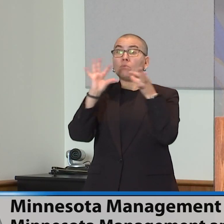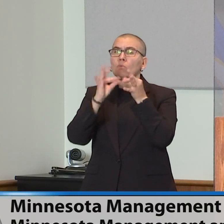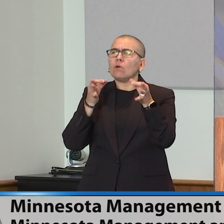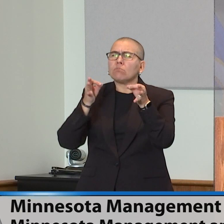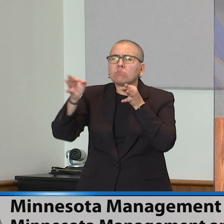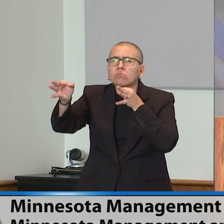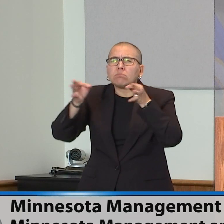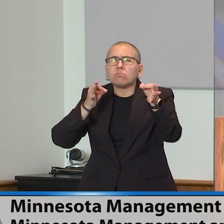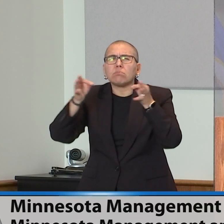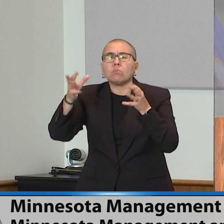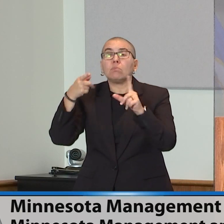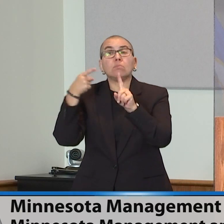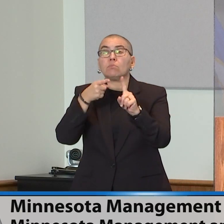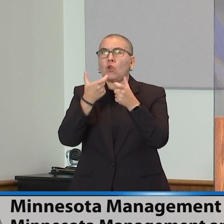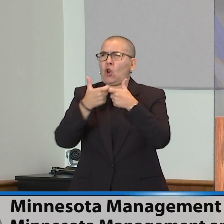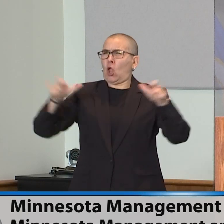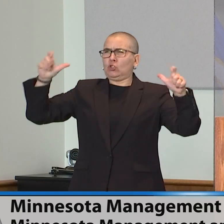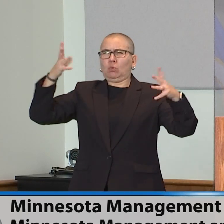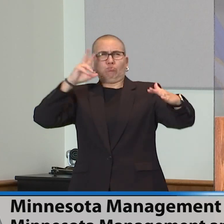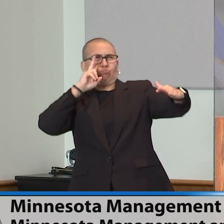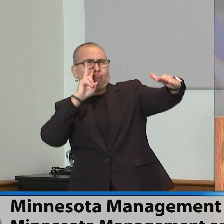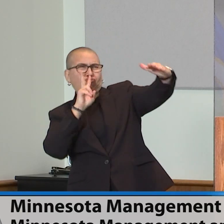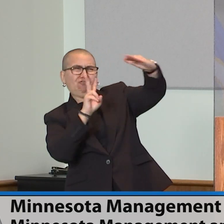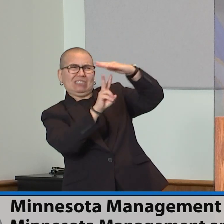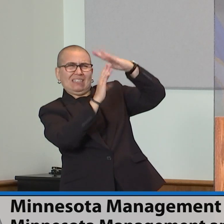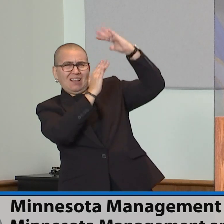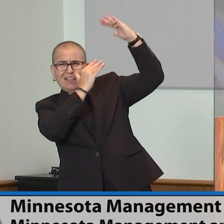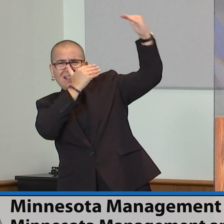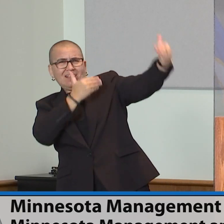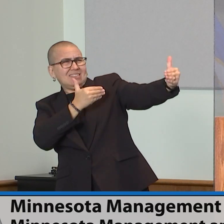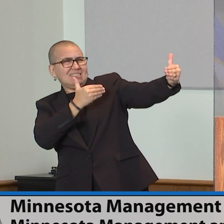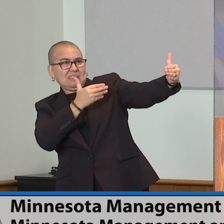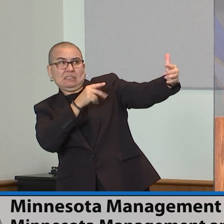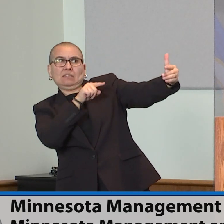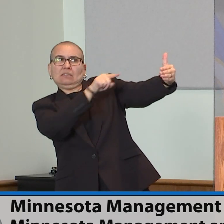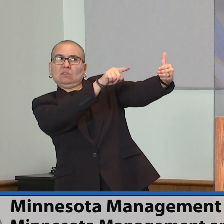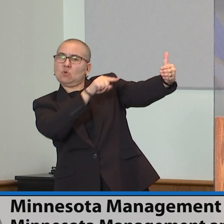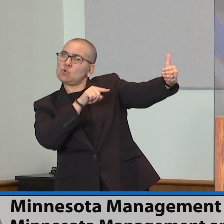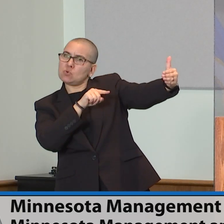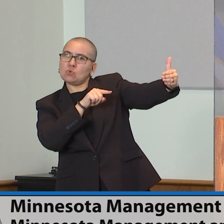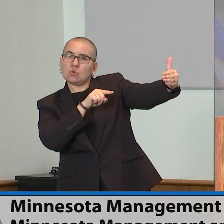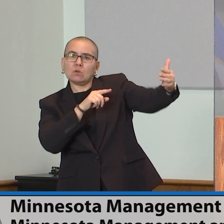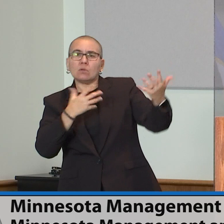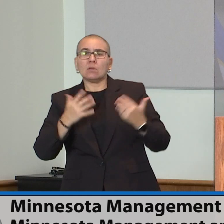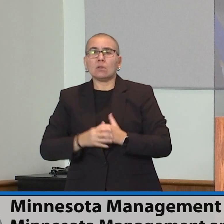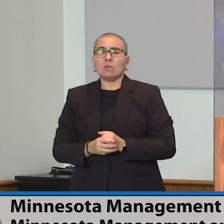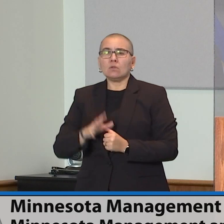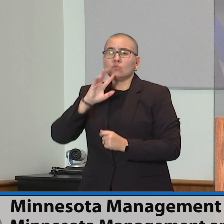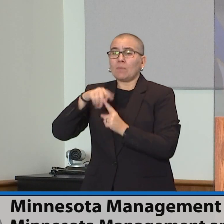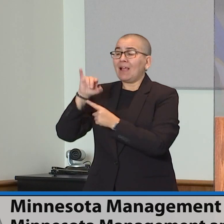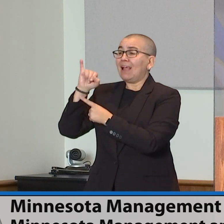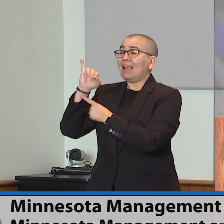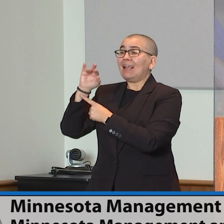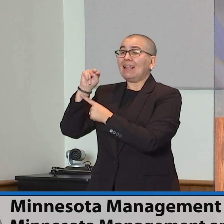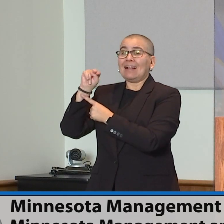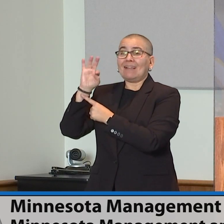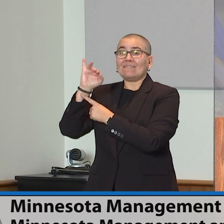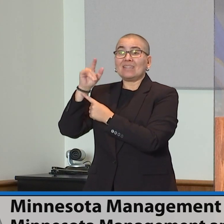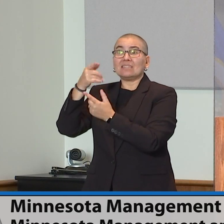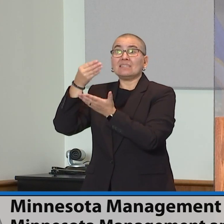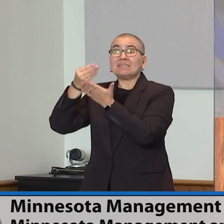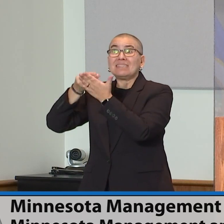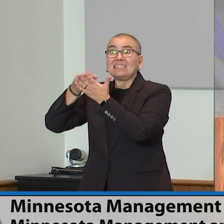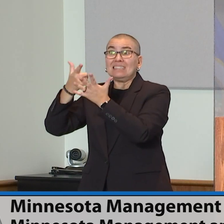history of Minnesota. But we'll also talk about inflation, we'll talk about a mild recession, we'll even talk about slowing